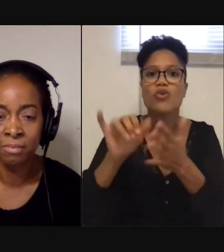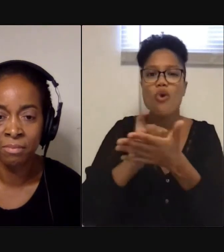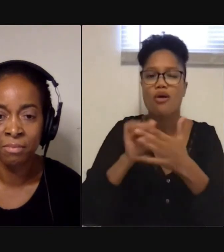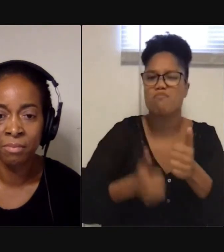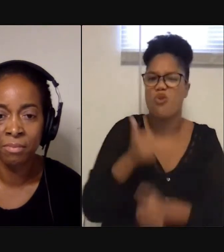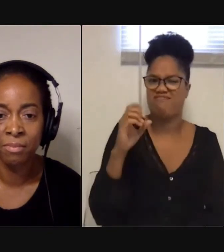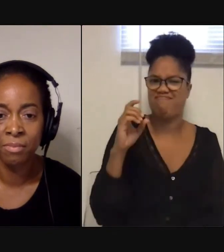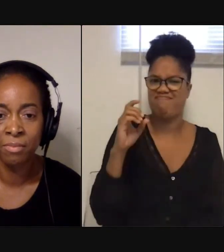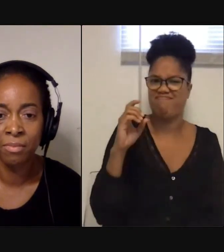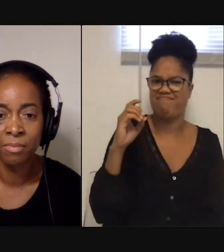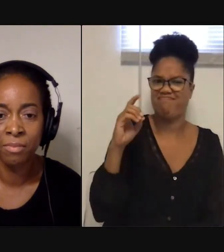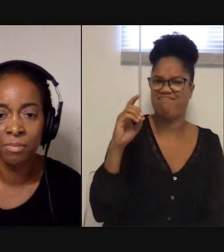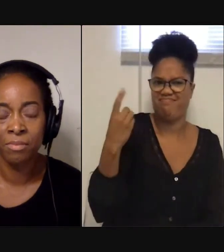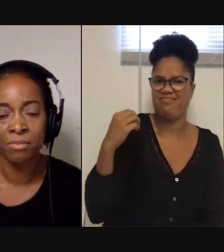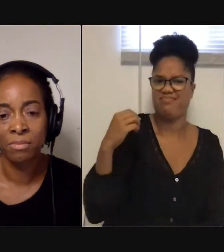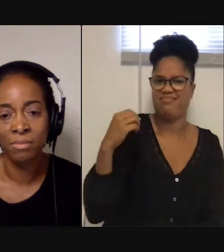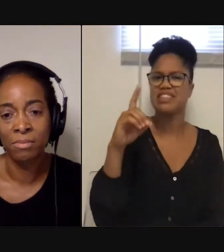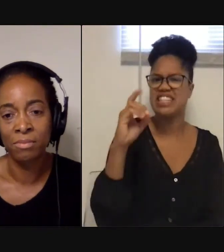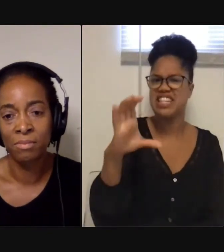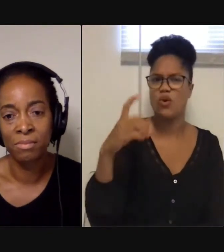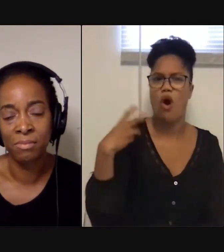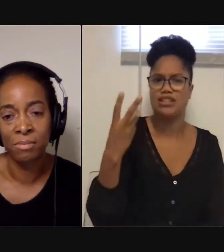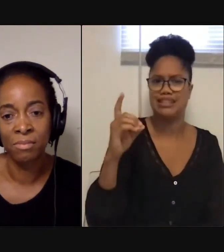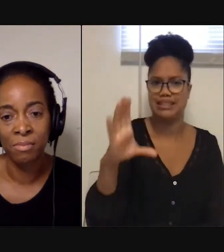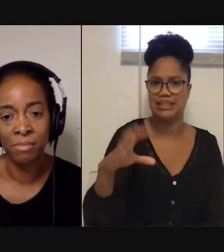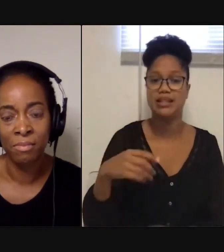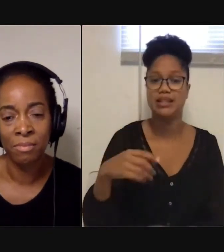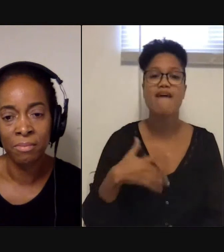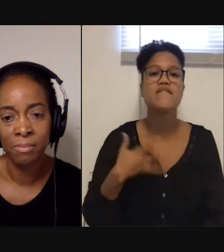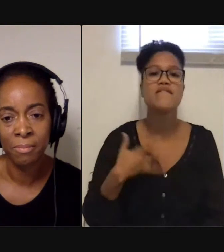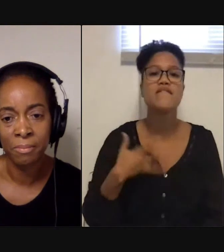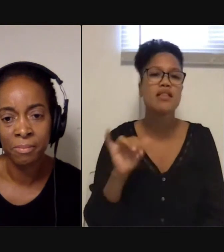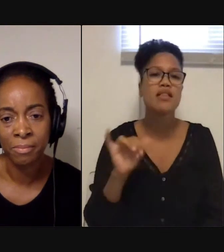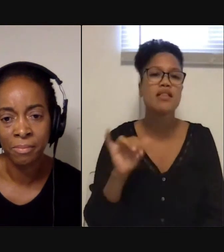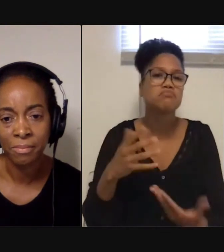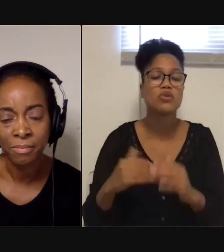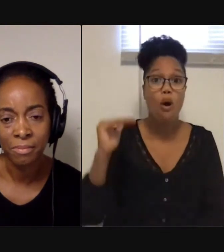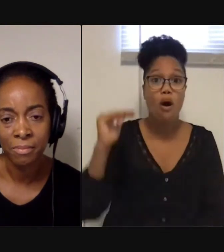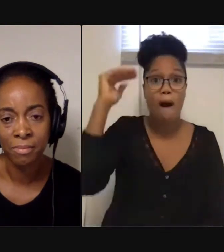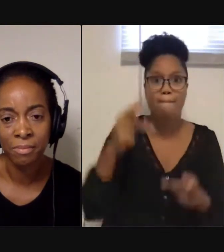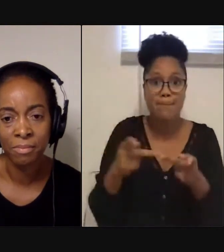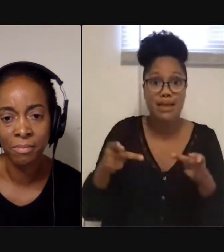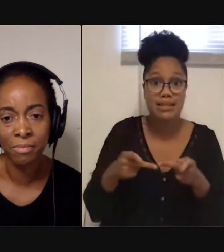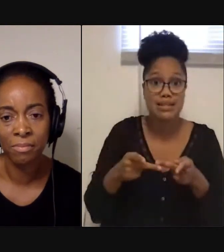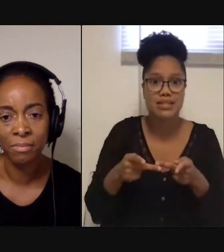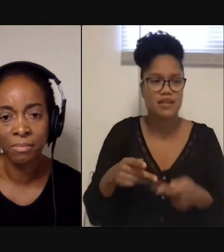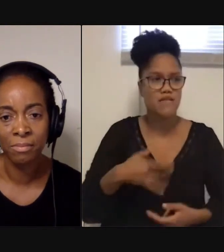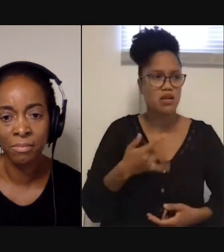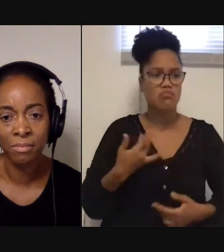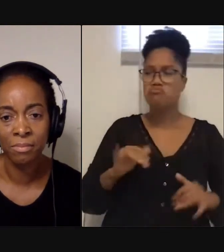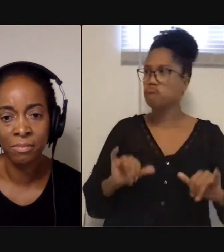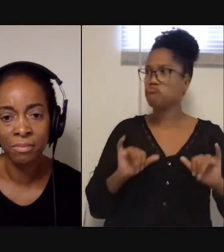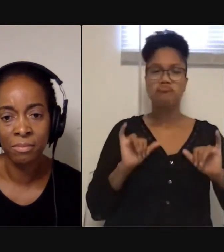I feel like a lot of the, I don't know, growing up in a place, you get used to the